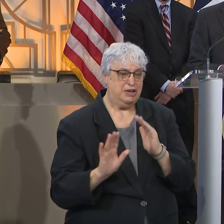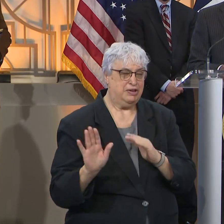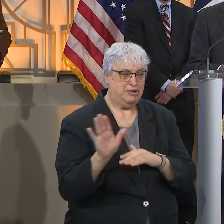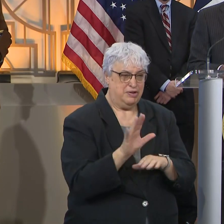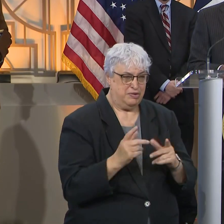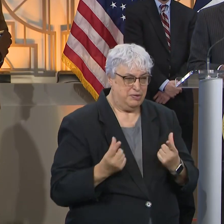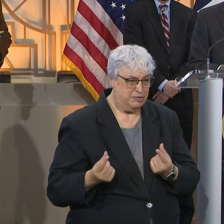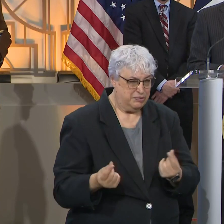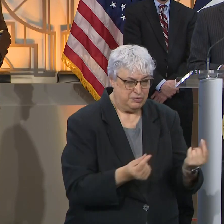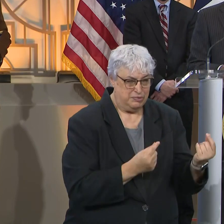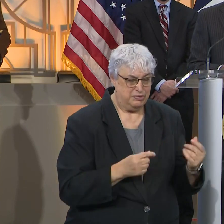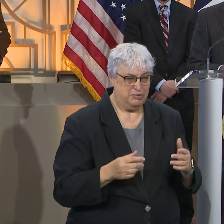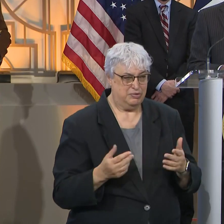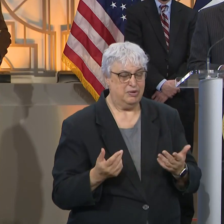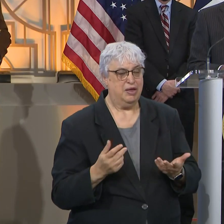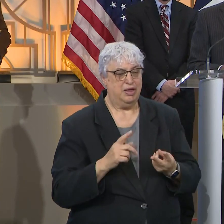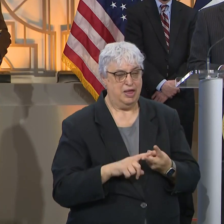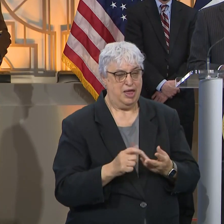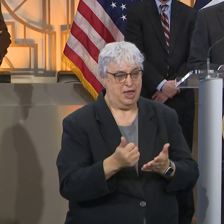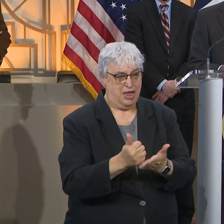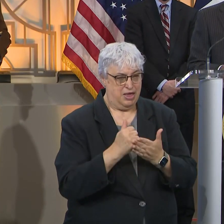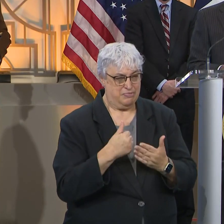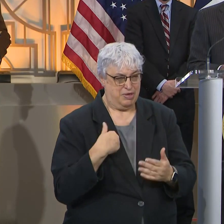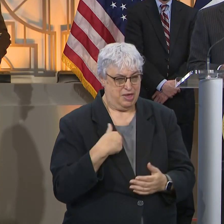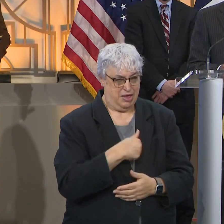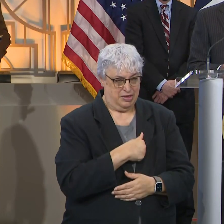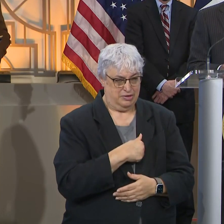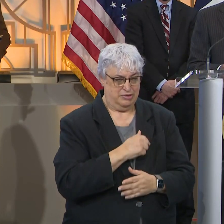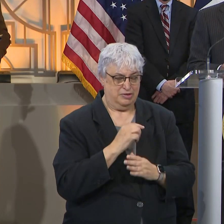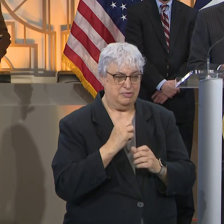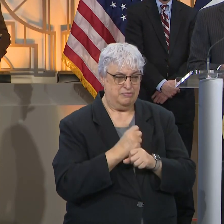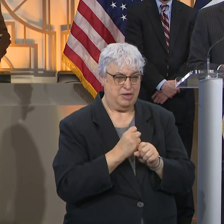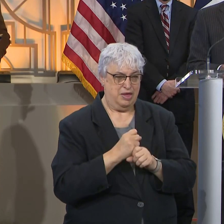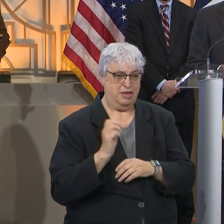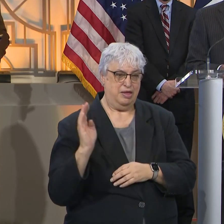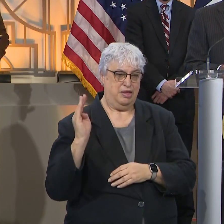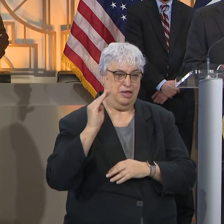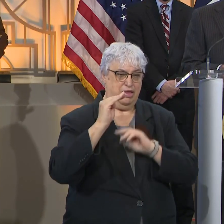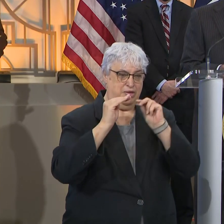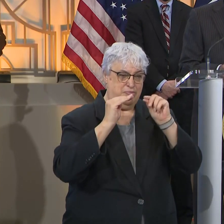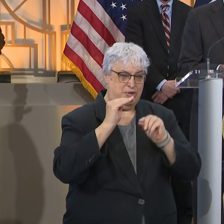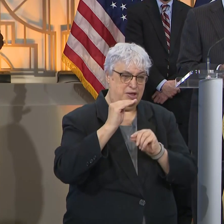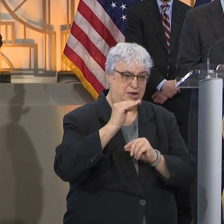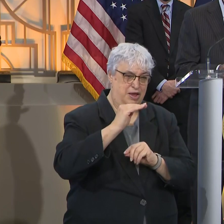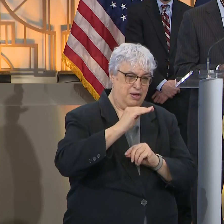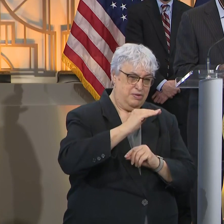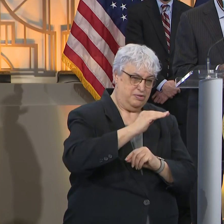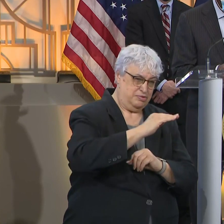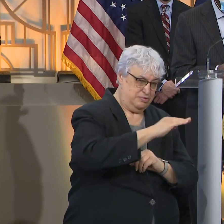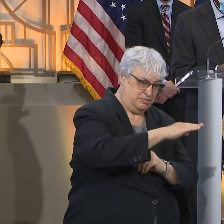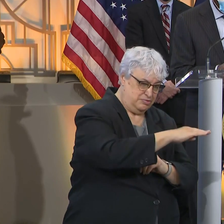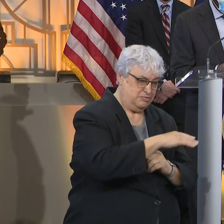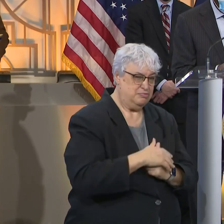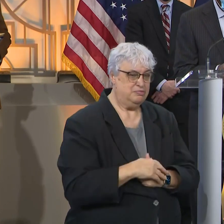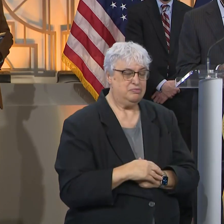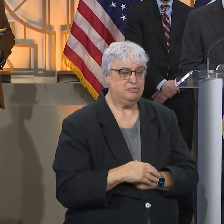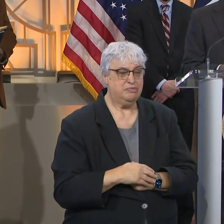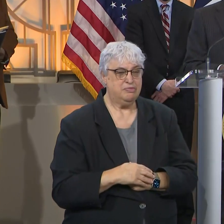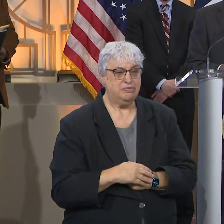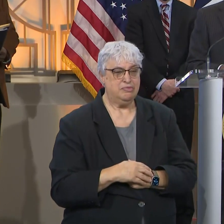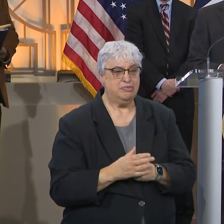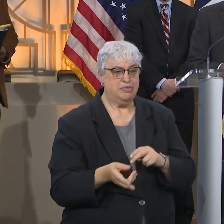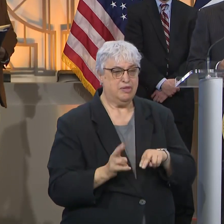and help us to flatten this curve. The total number of COVID-19-related deaths in Houston